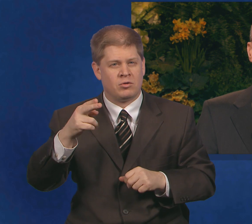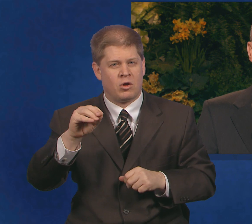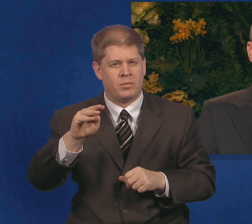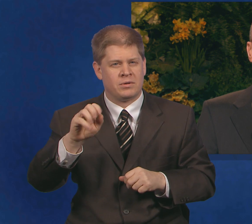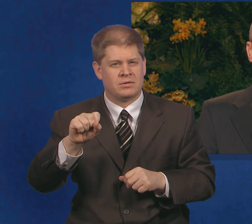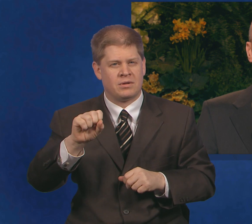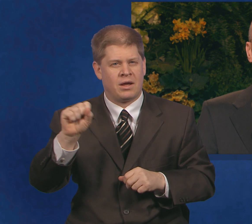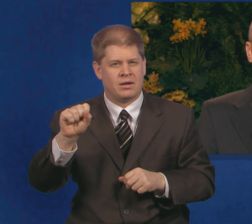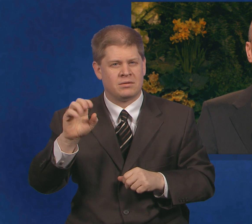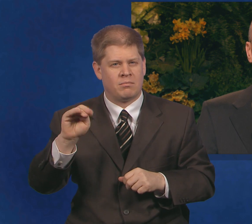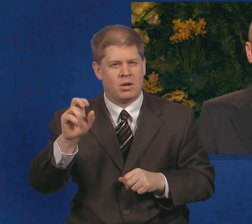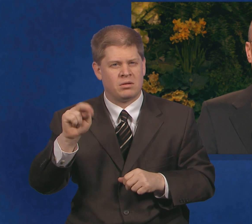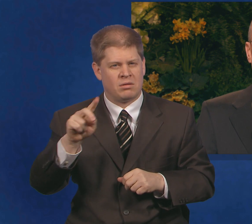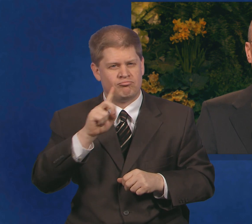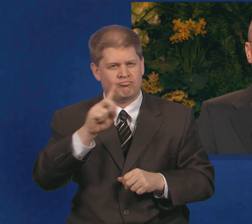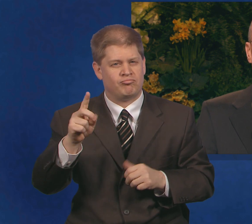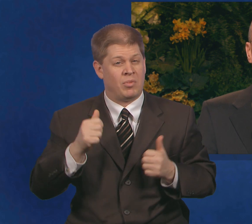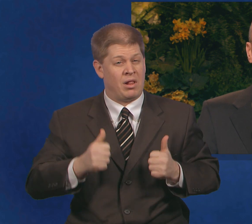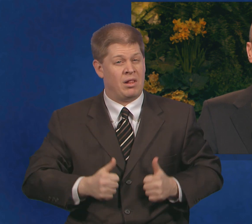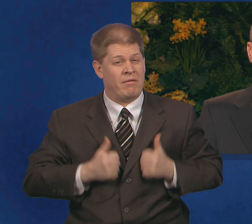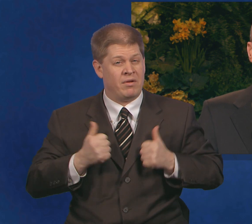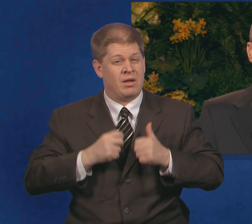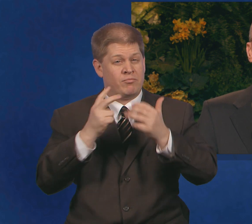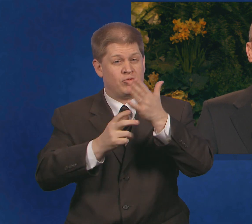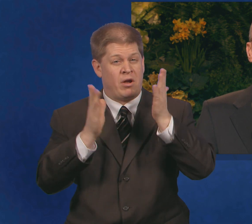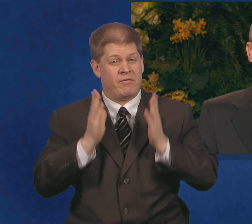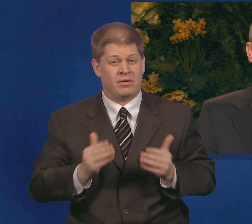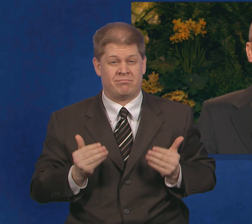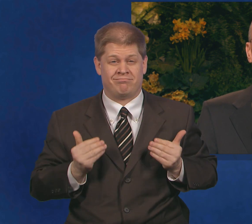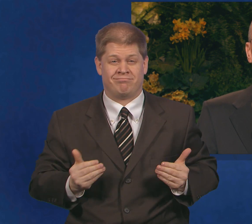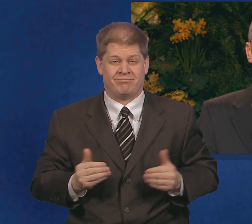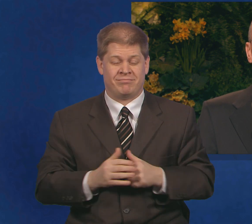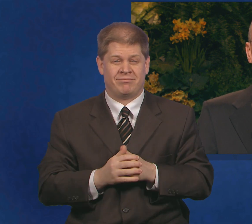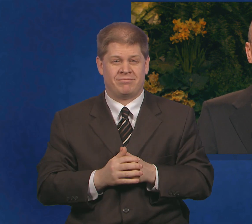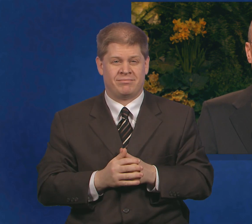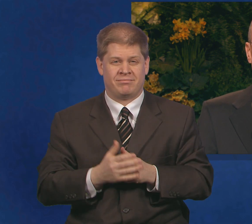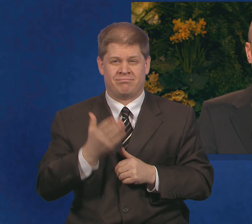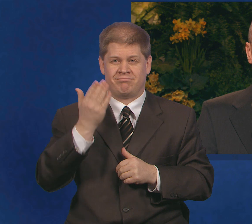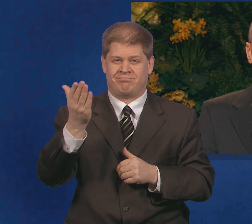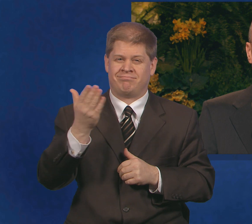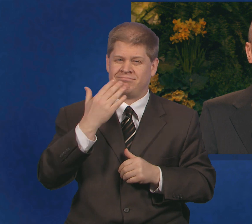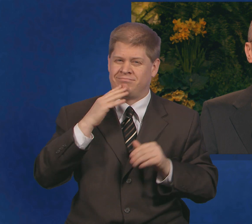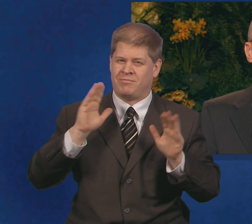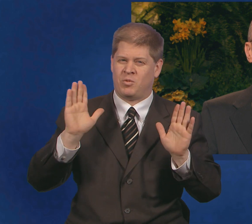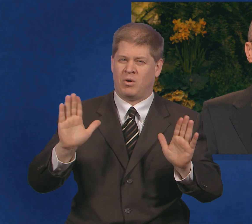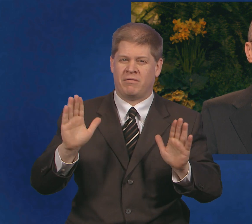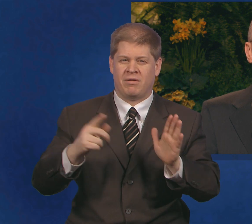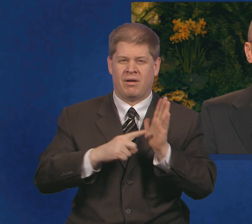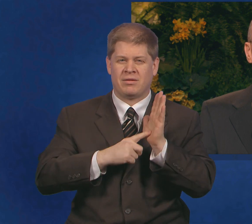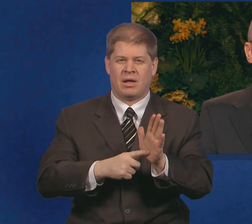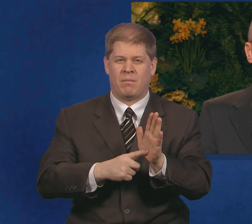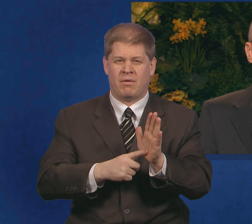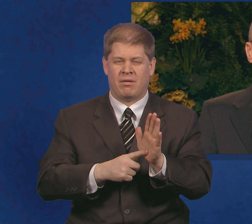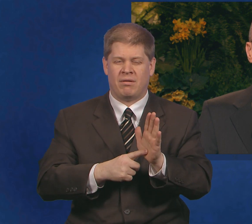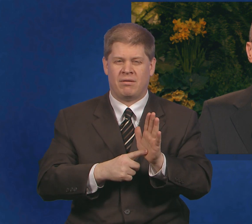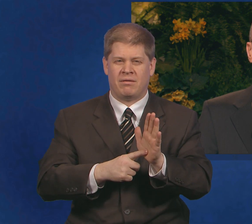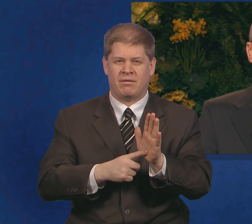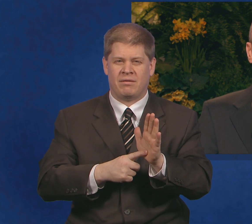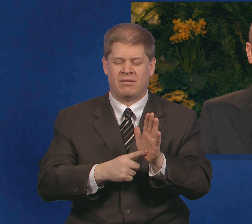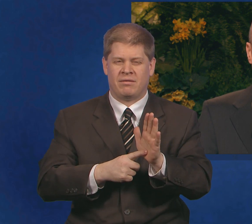is the living prophet of God. He is a great example of what the Lord did